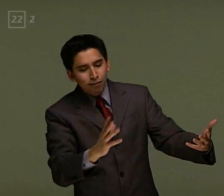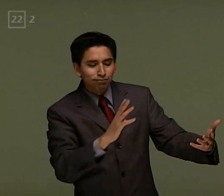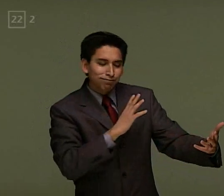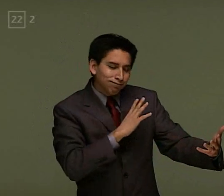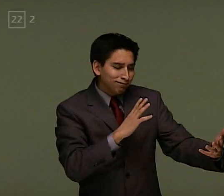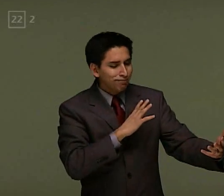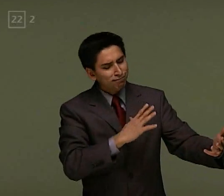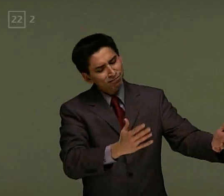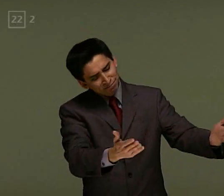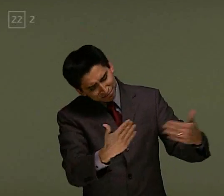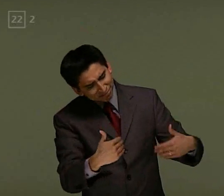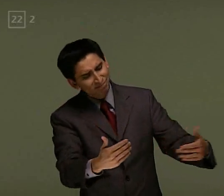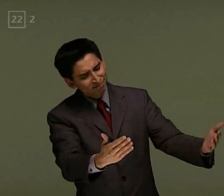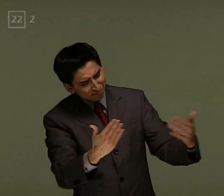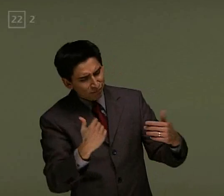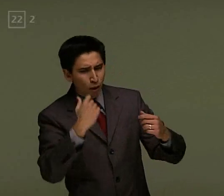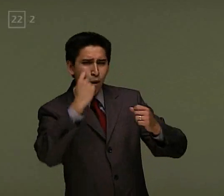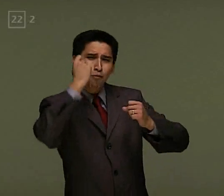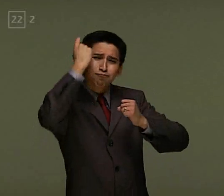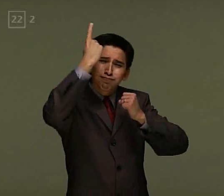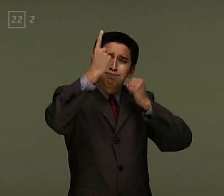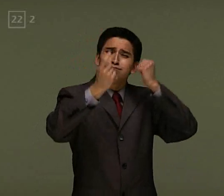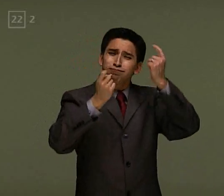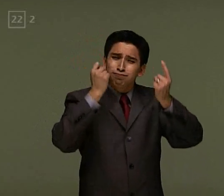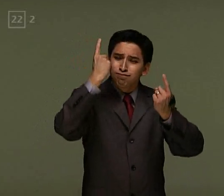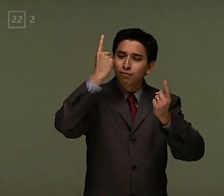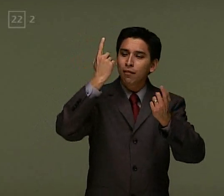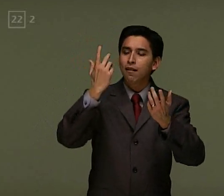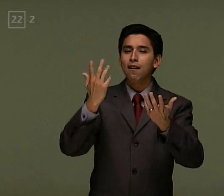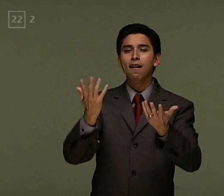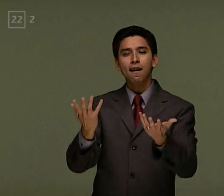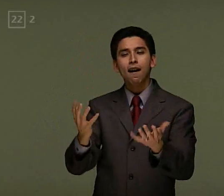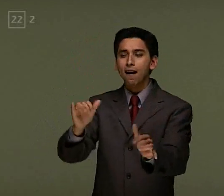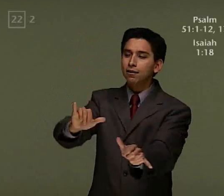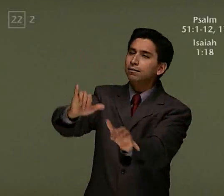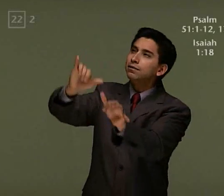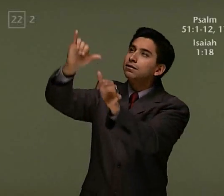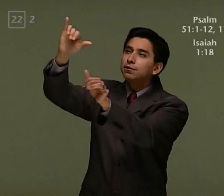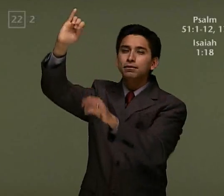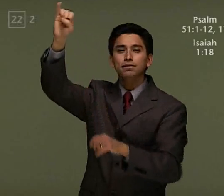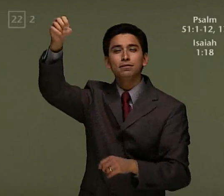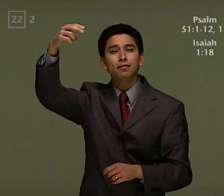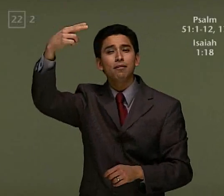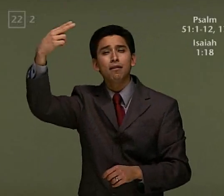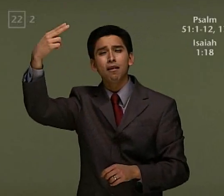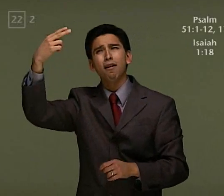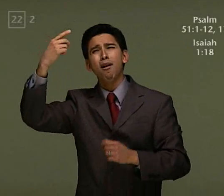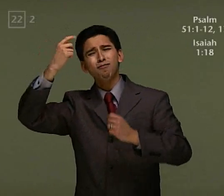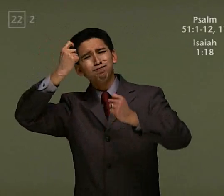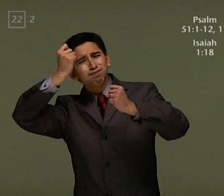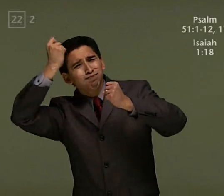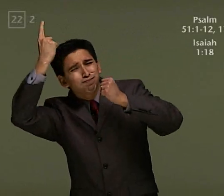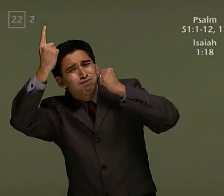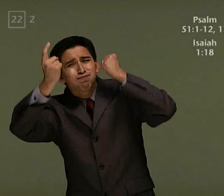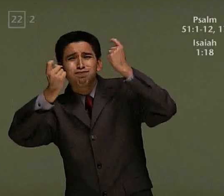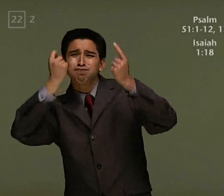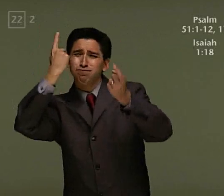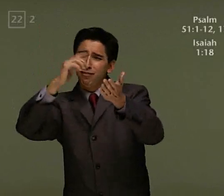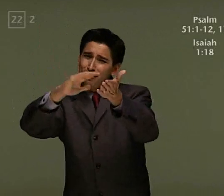Man fuck her cause she gorgeous Young bae's got stay posted in the forties Fuck my main bitch